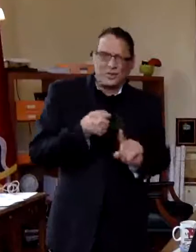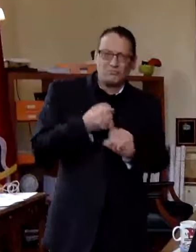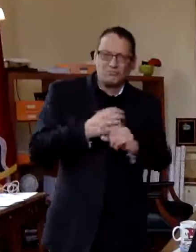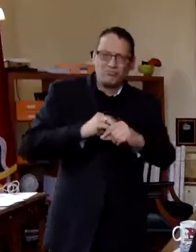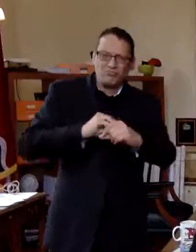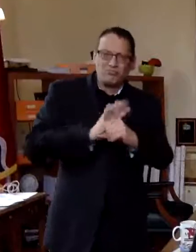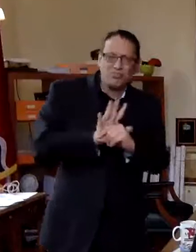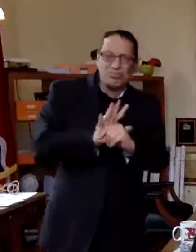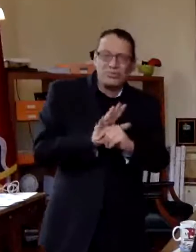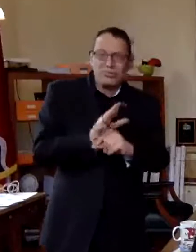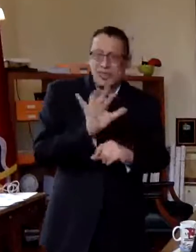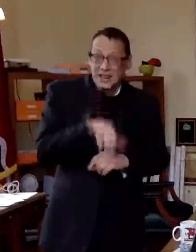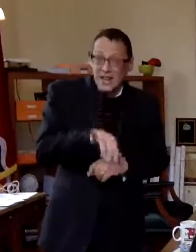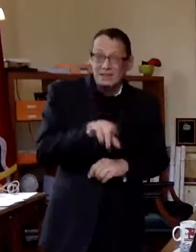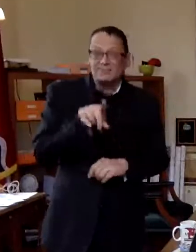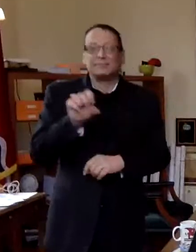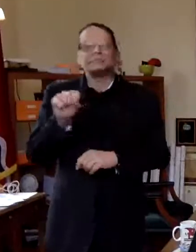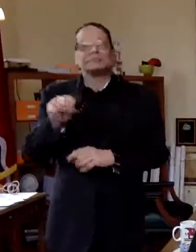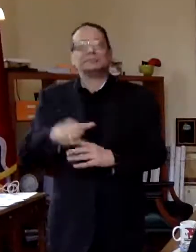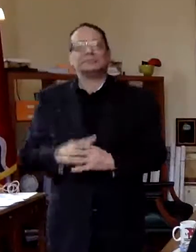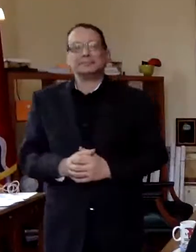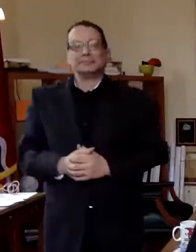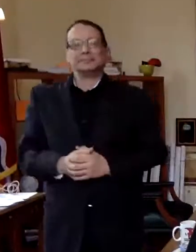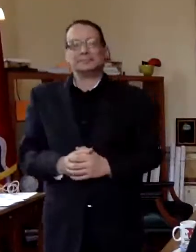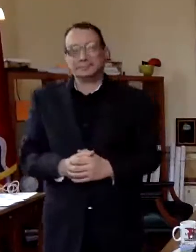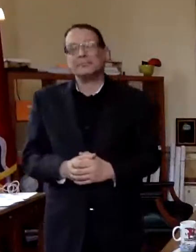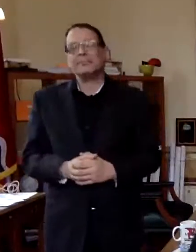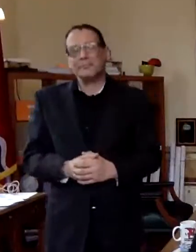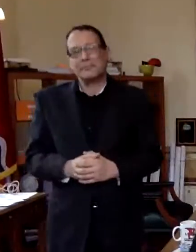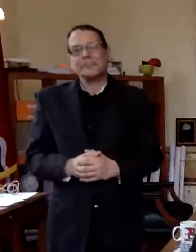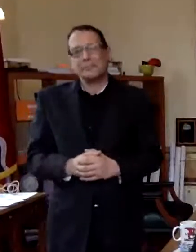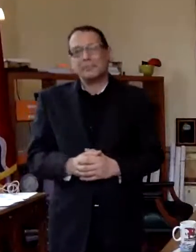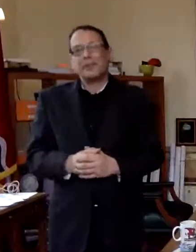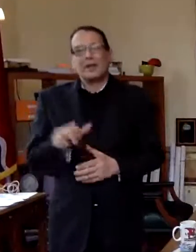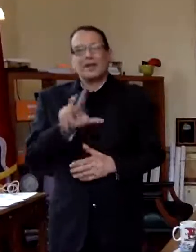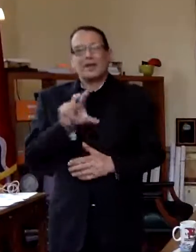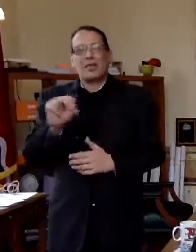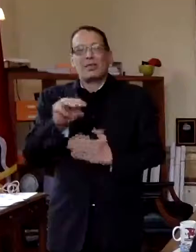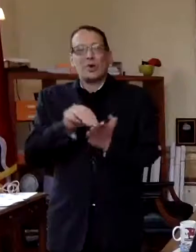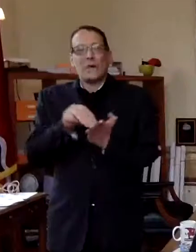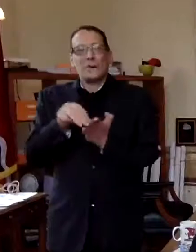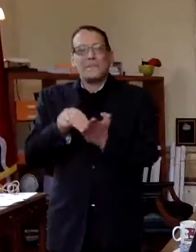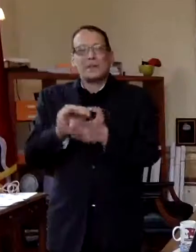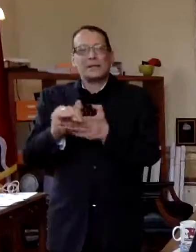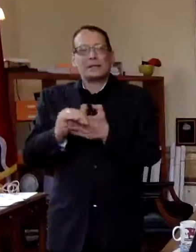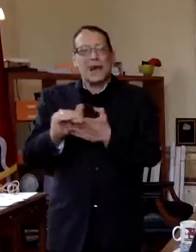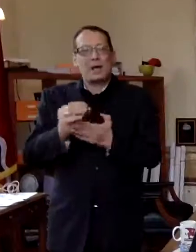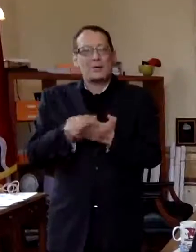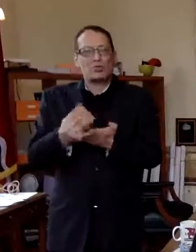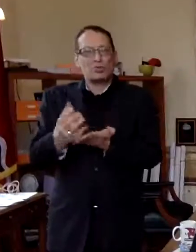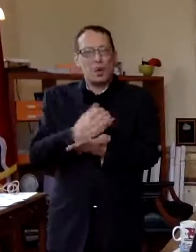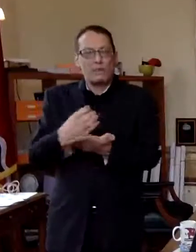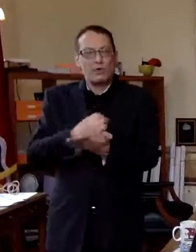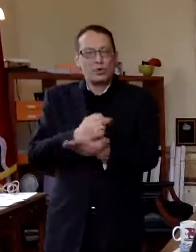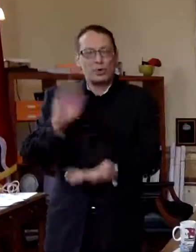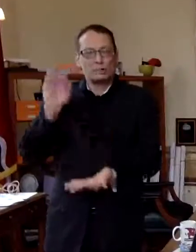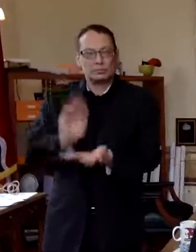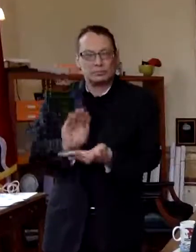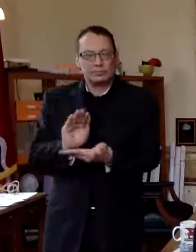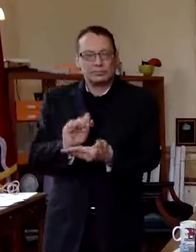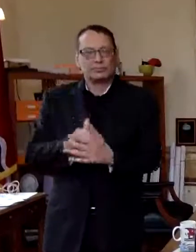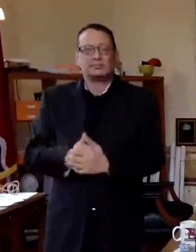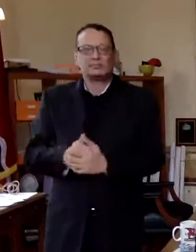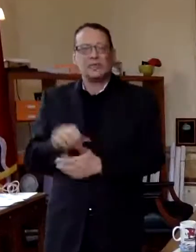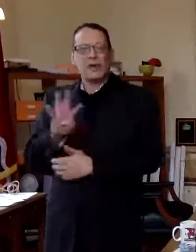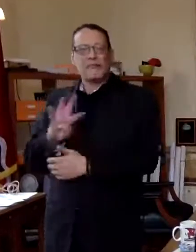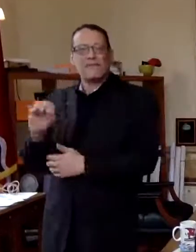covet 19. yeah the biggest change is uh having a 30 million dollar decrease in your revenue and uh another